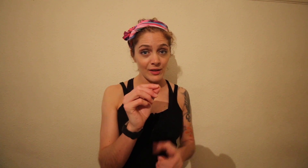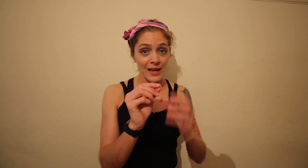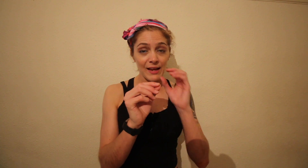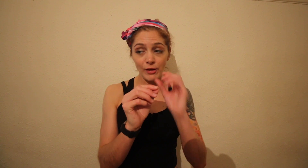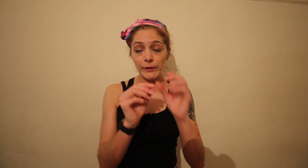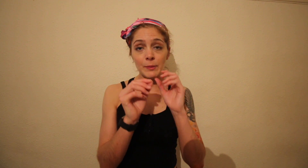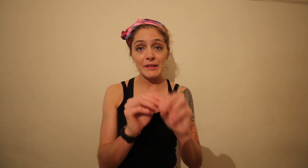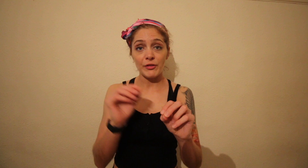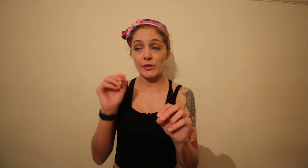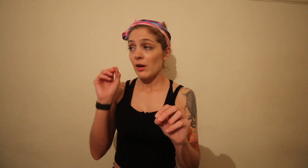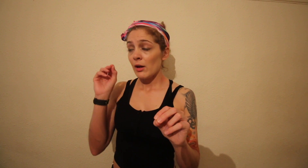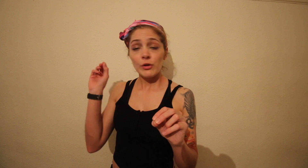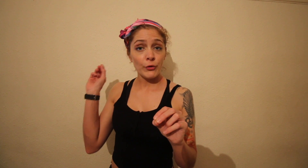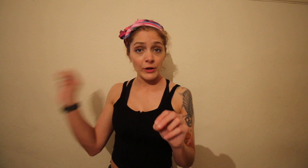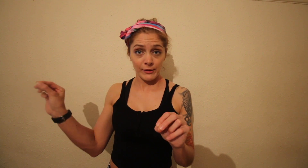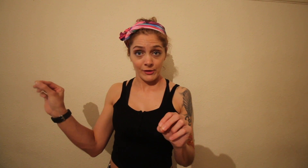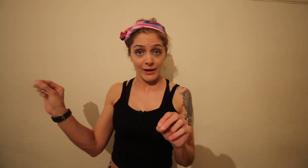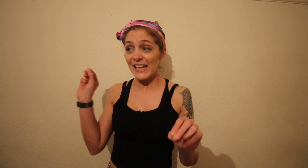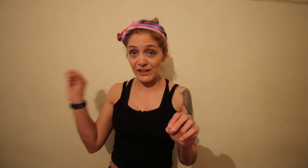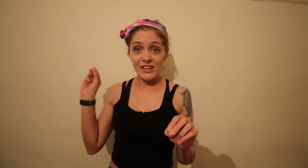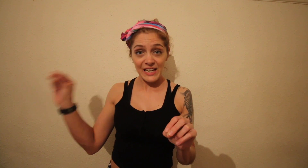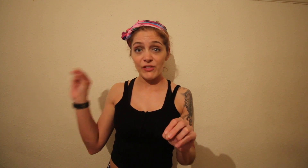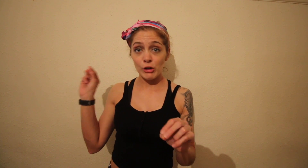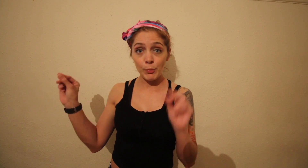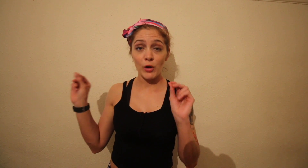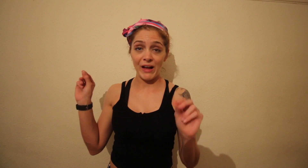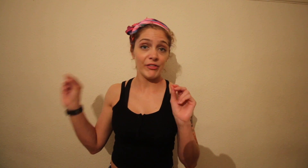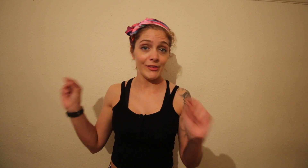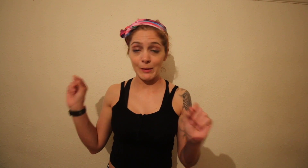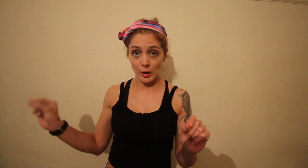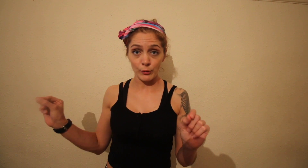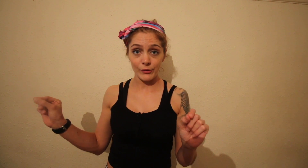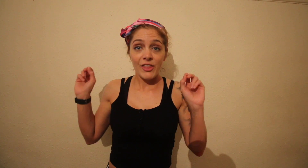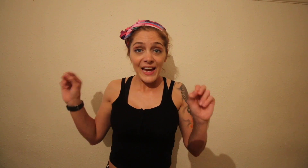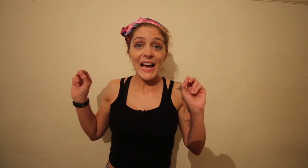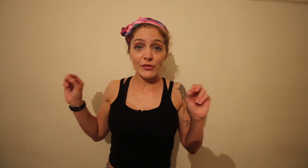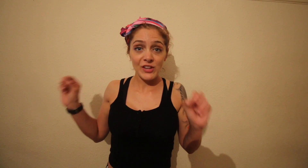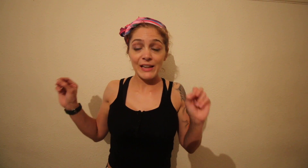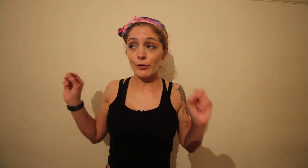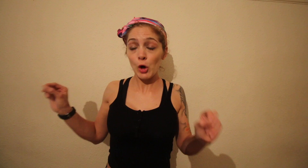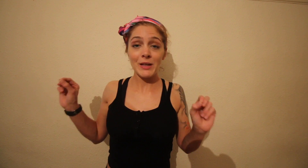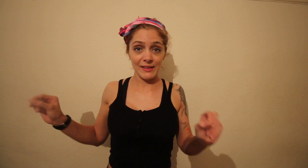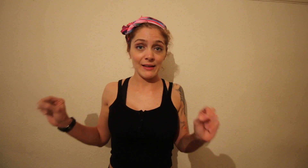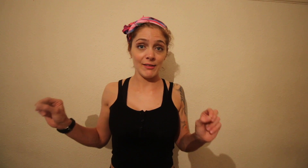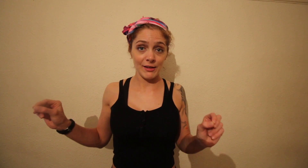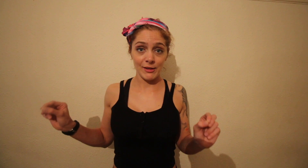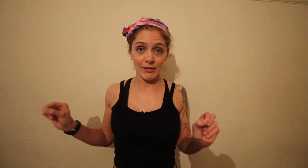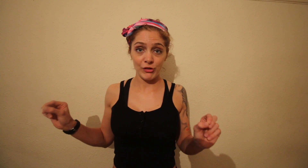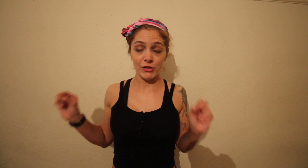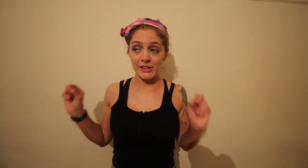is going to be different to your friend's diet even if you both have the same goals. They have to take so many things into consideration to